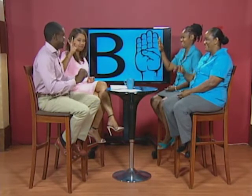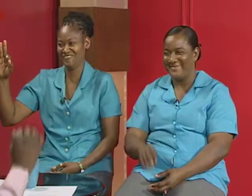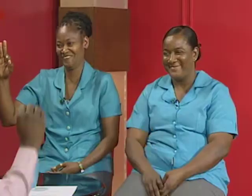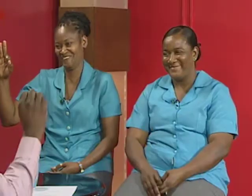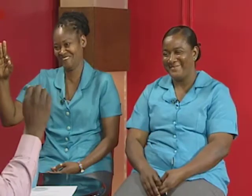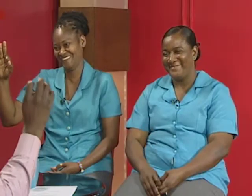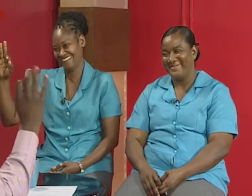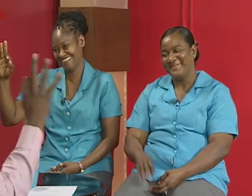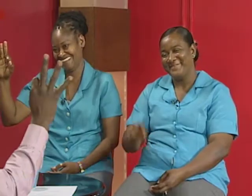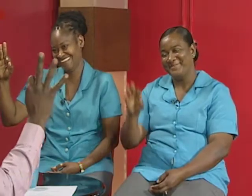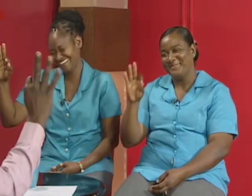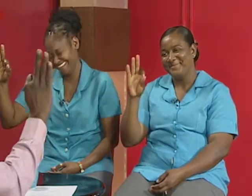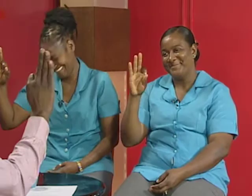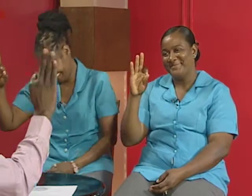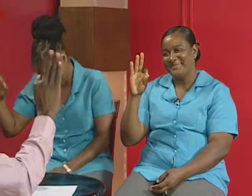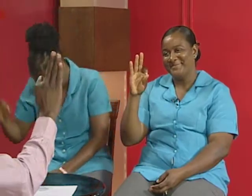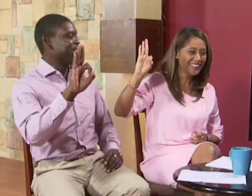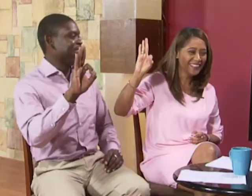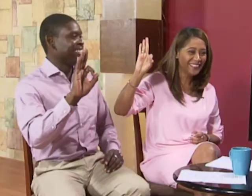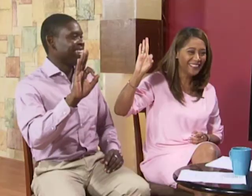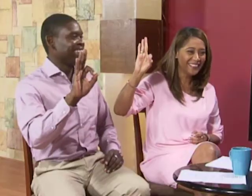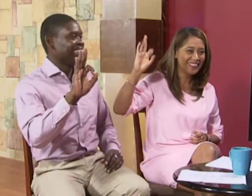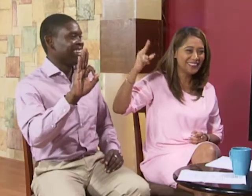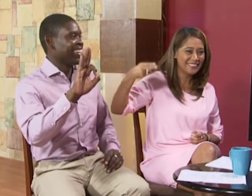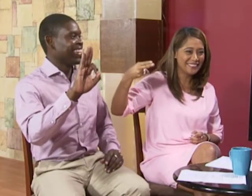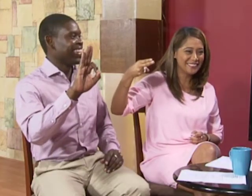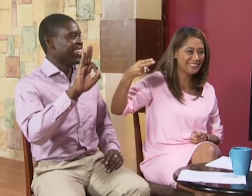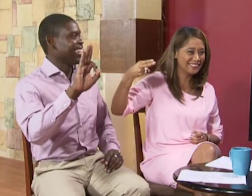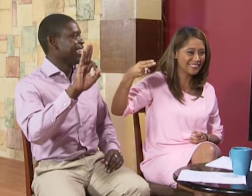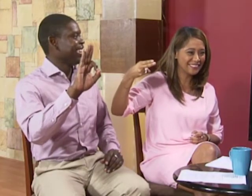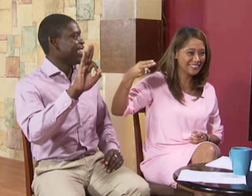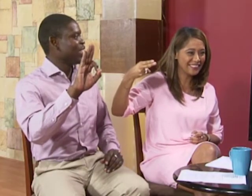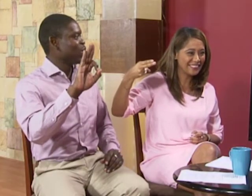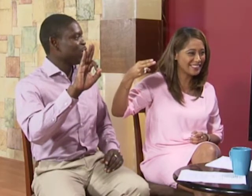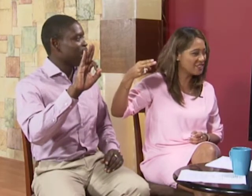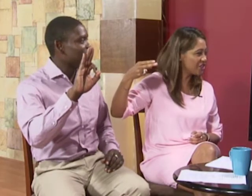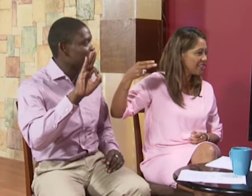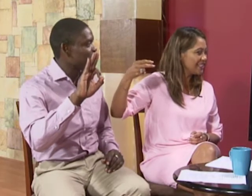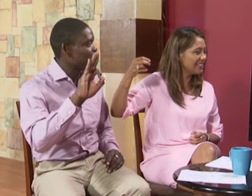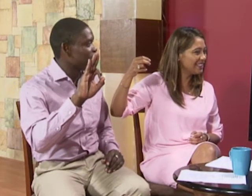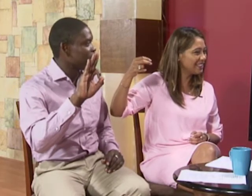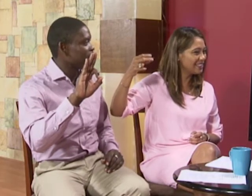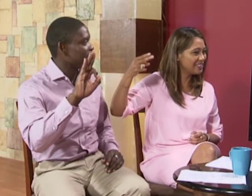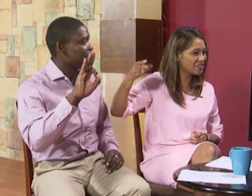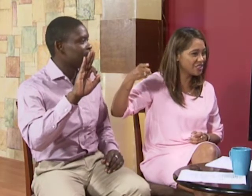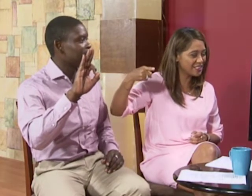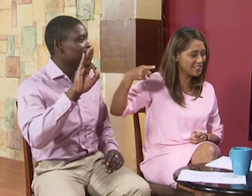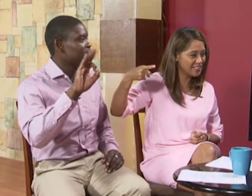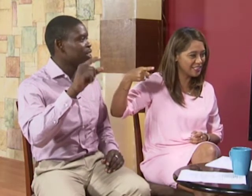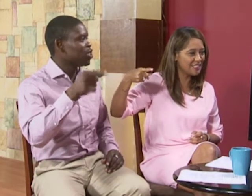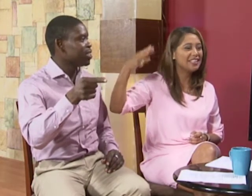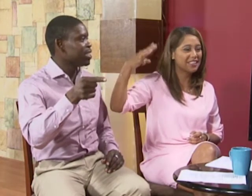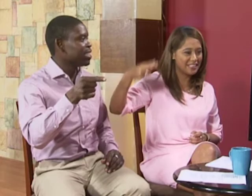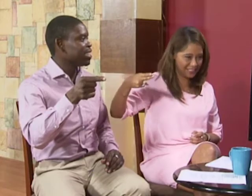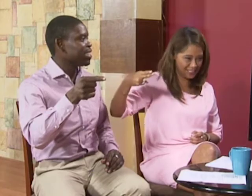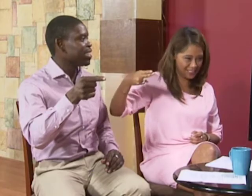okay g g g a